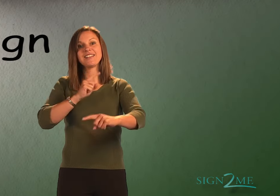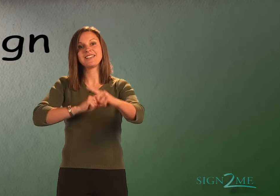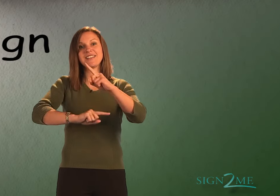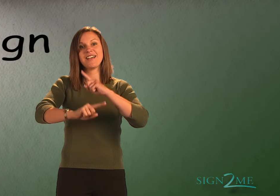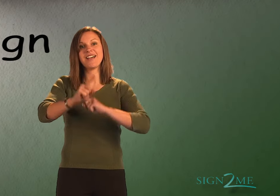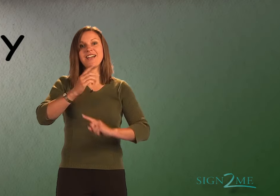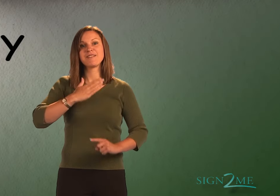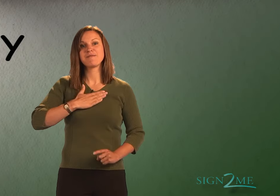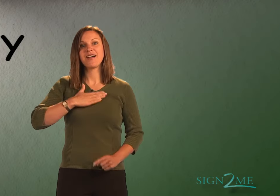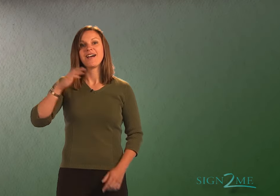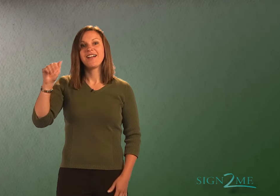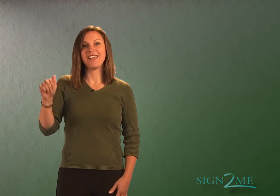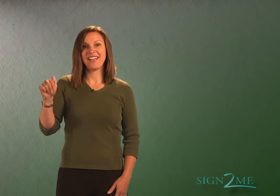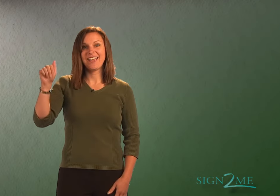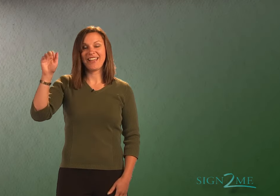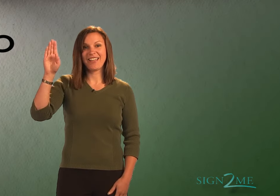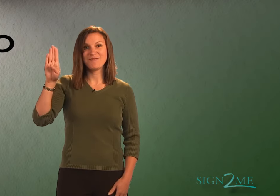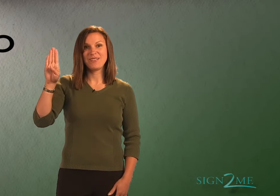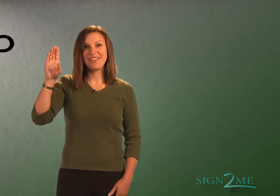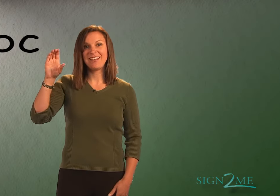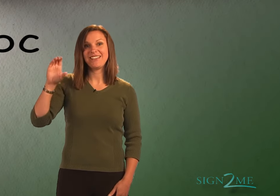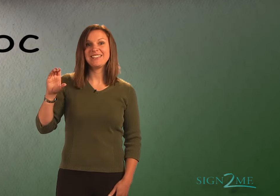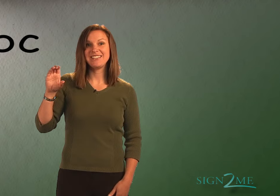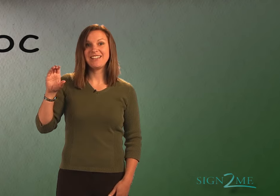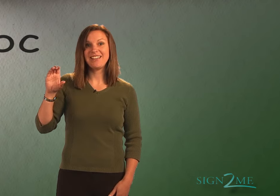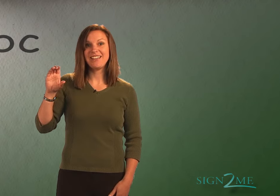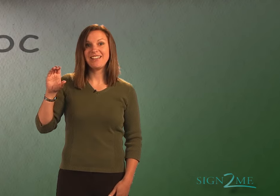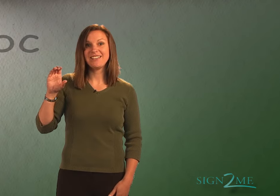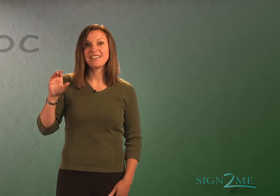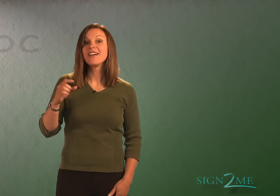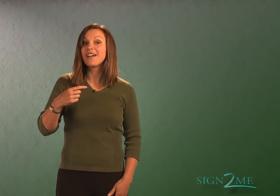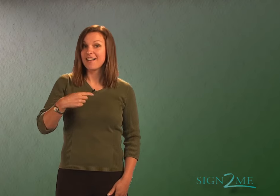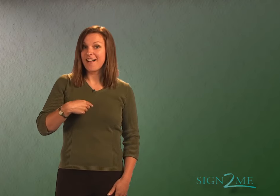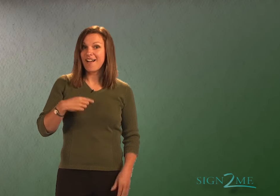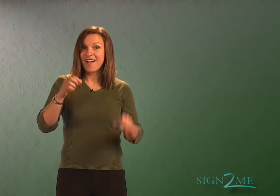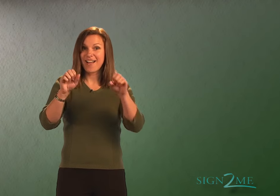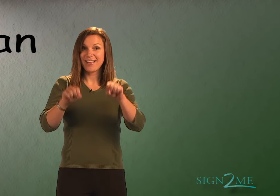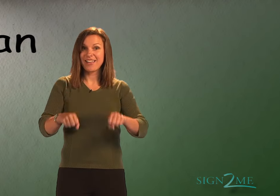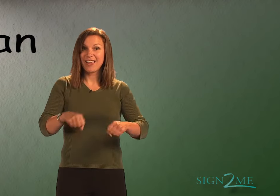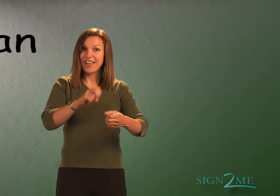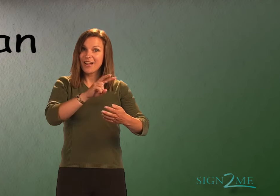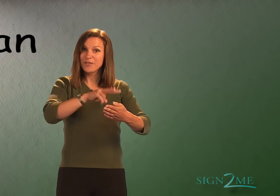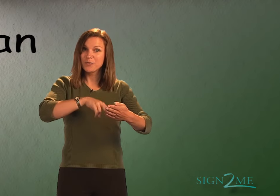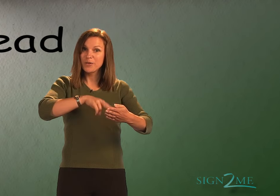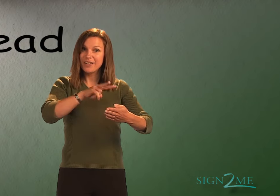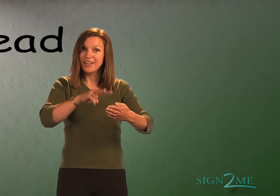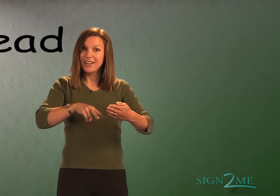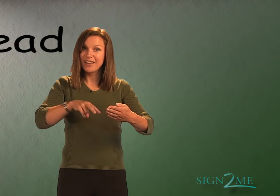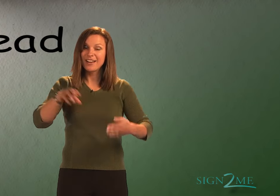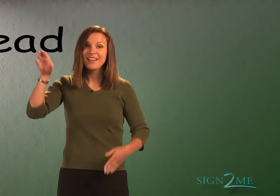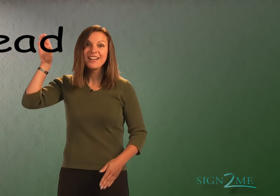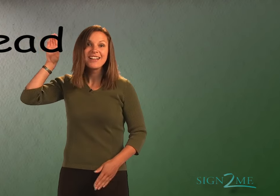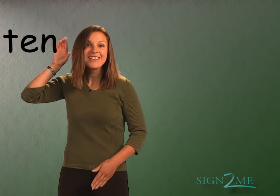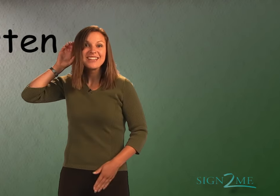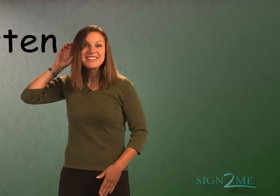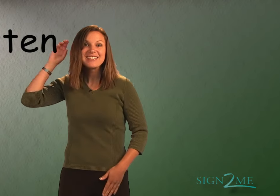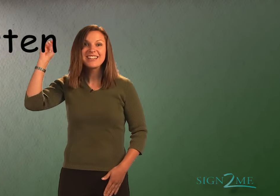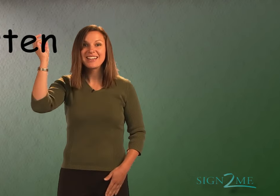sign my ABC's I can read, listen